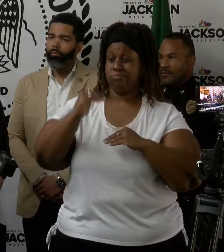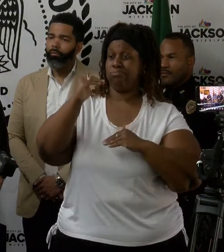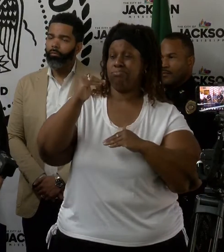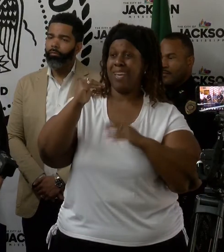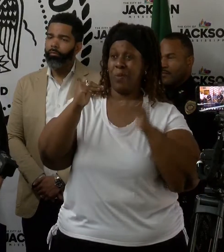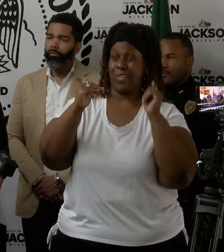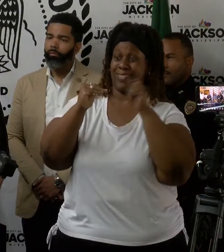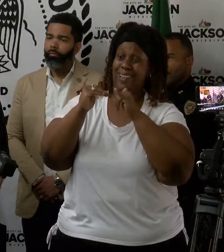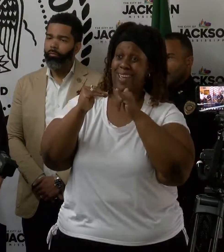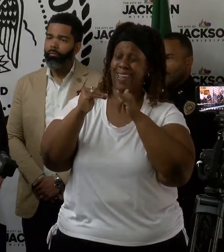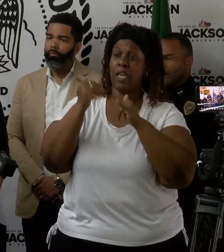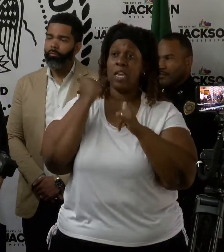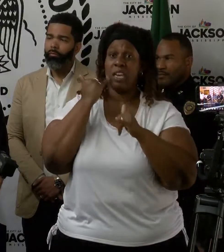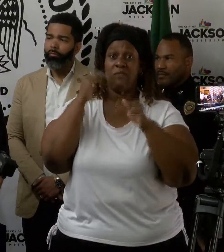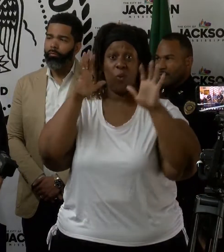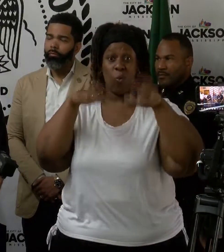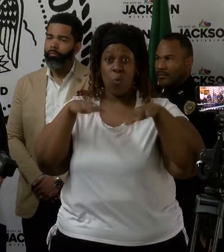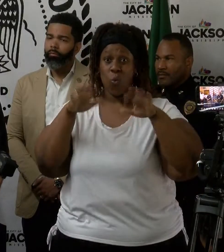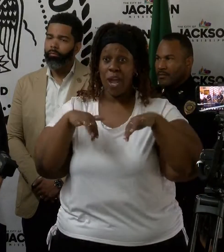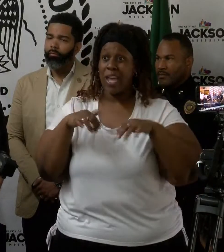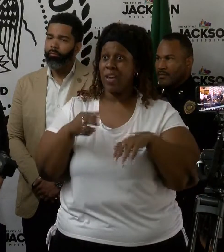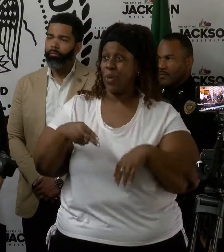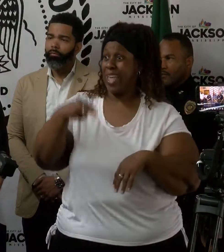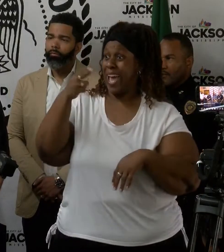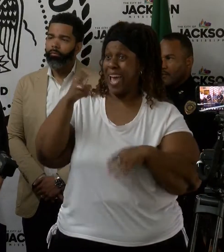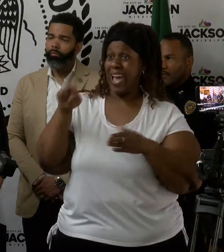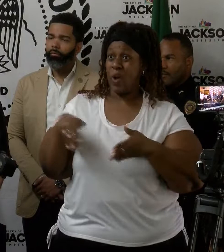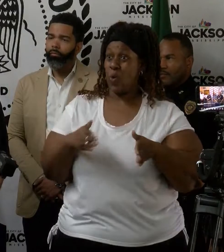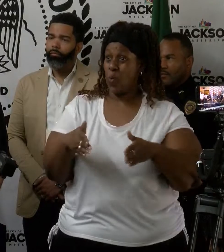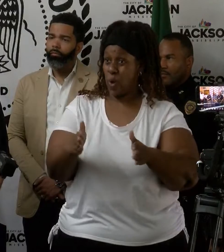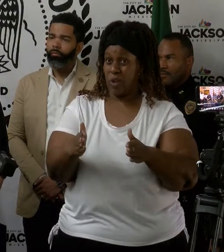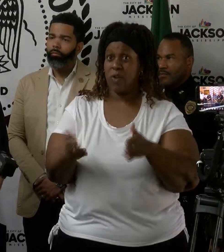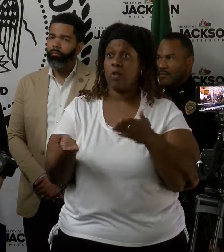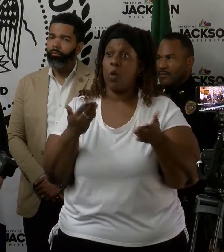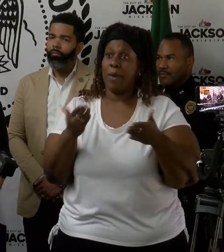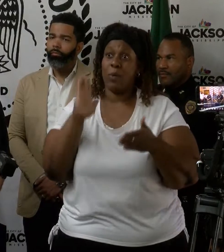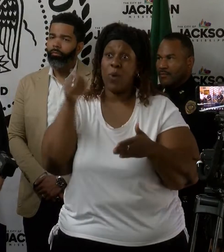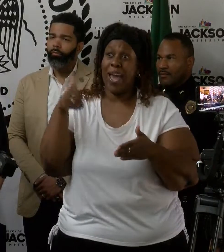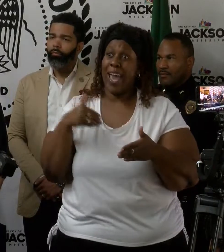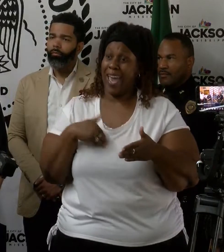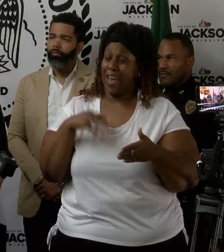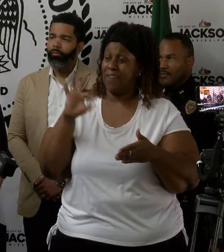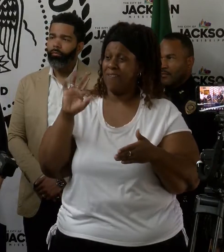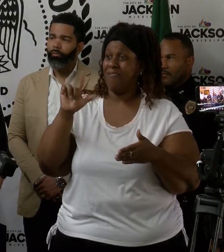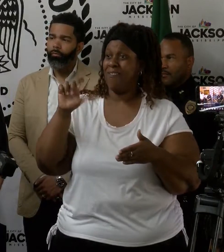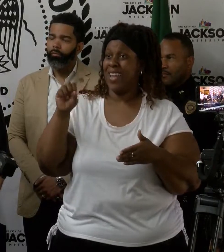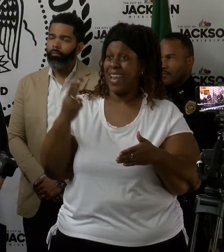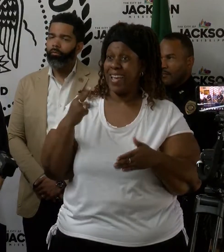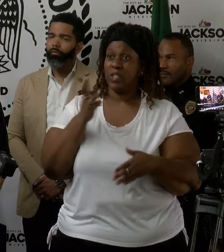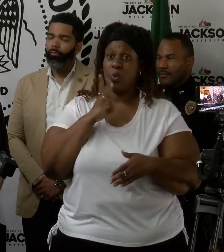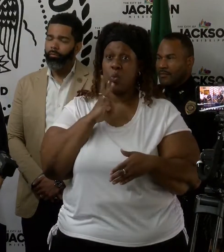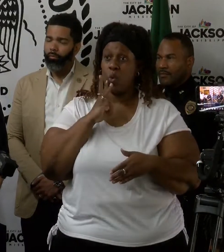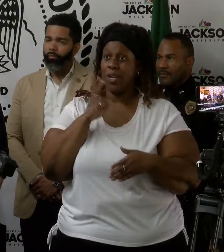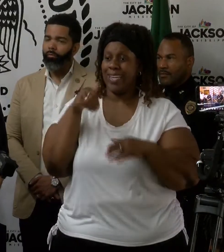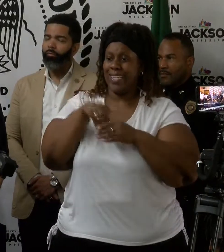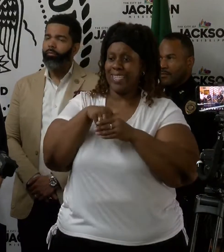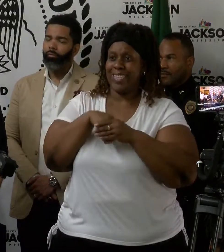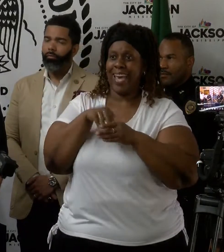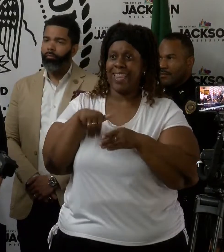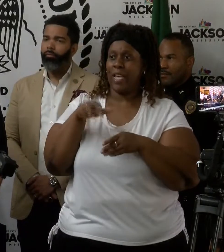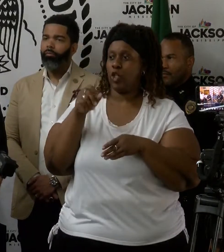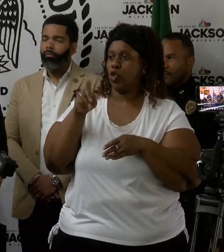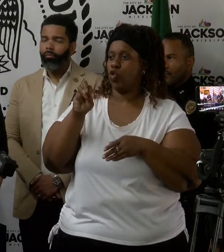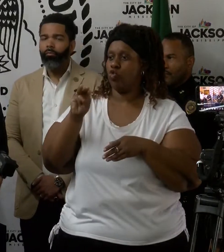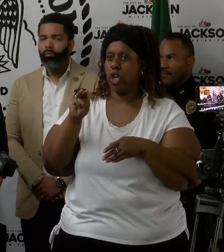while. When we get heavy rainfall with a high river, there's a potential for flash flooding along the streams that are inflowing into the river. In